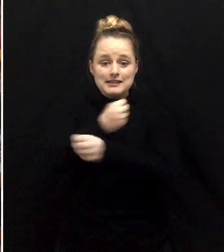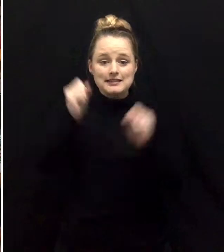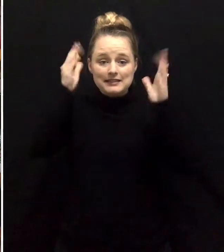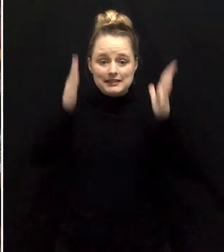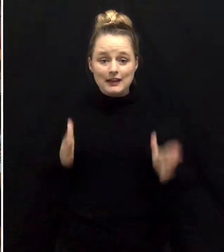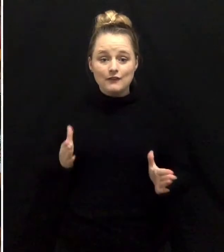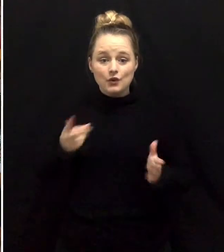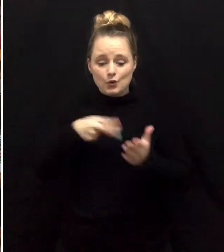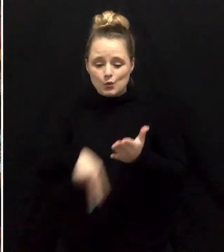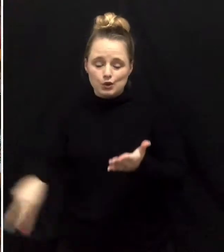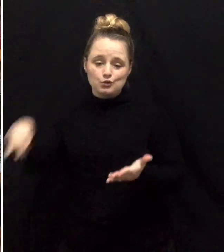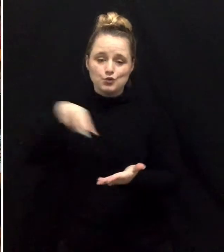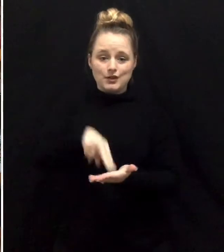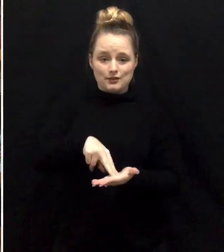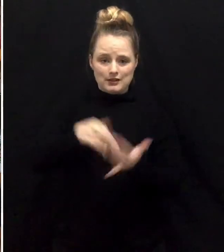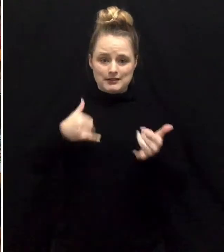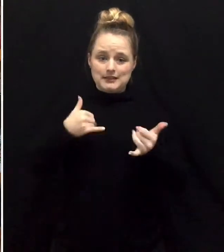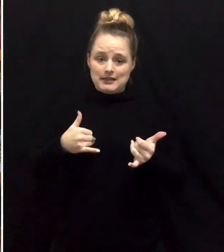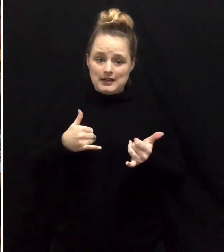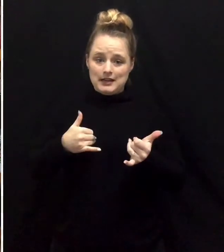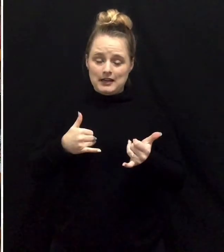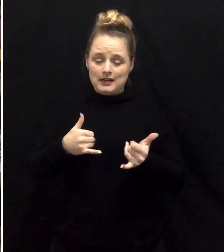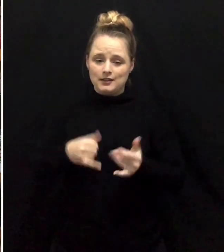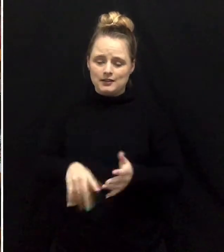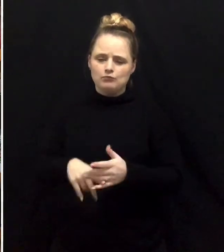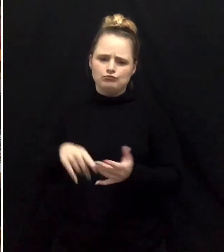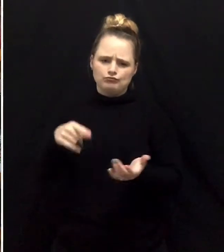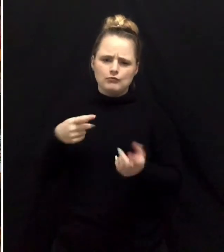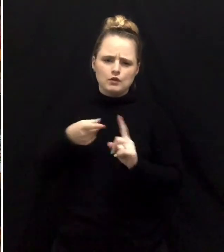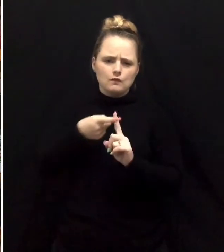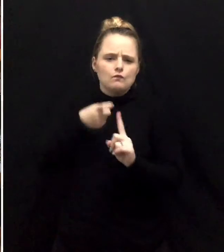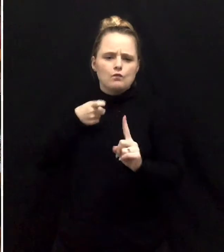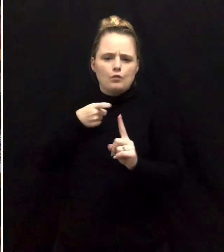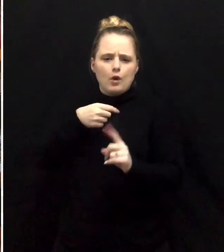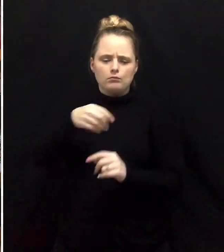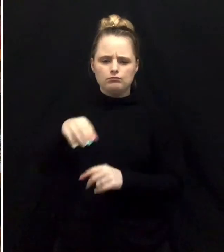the Savior that was resurrected today according to Christian tradition.